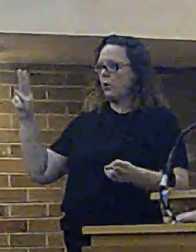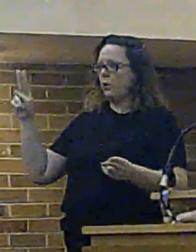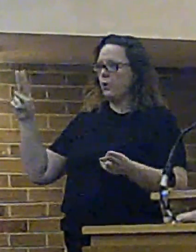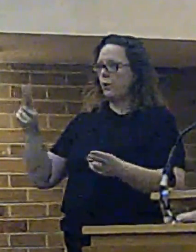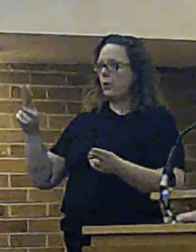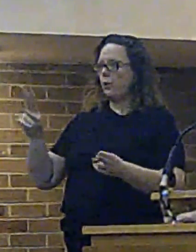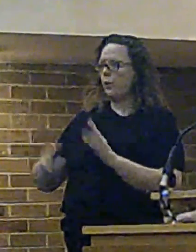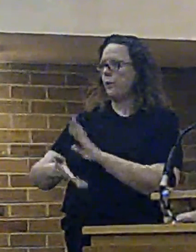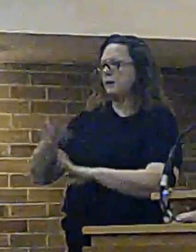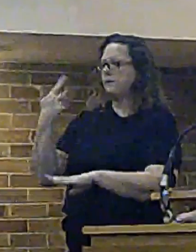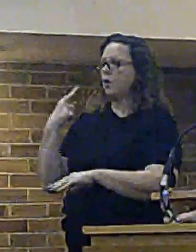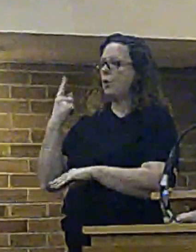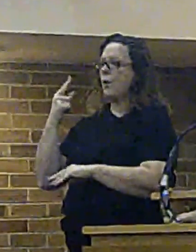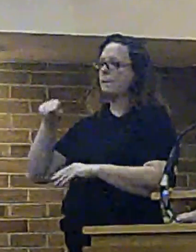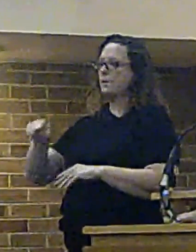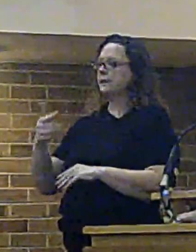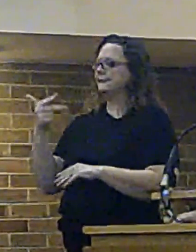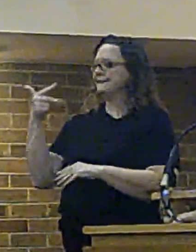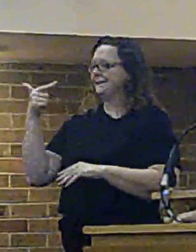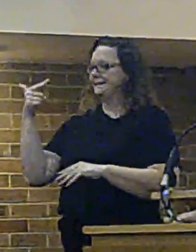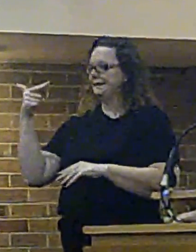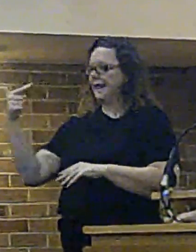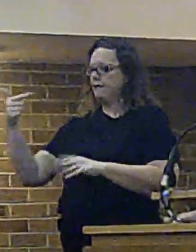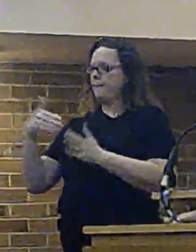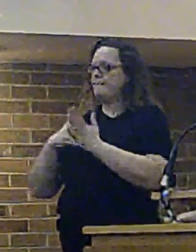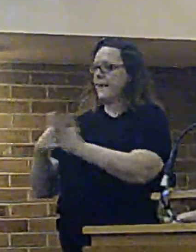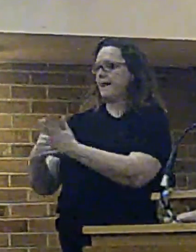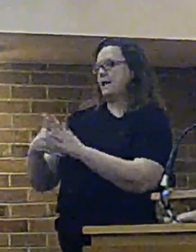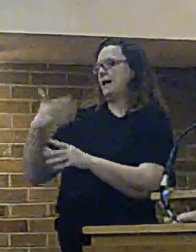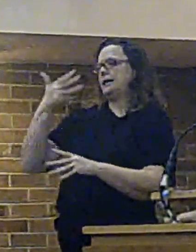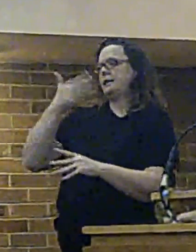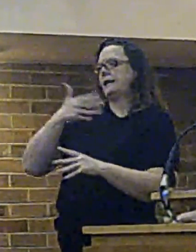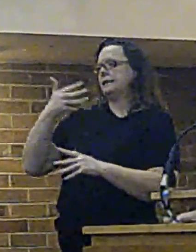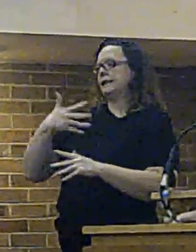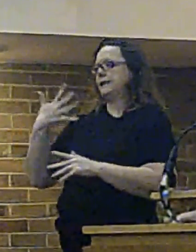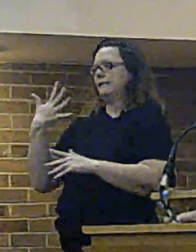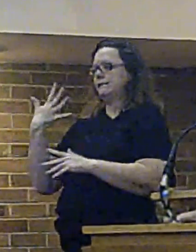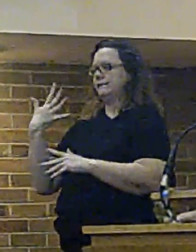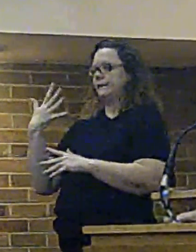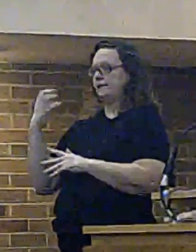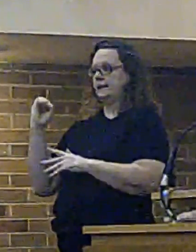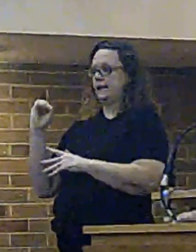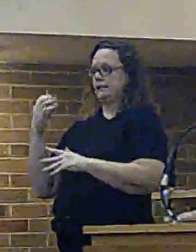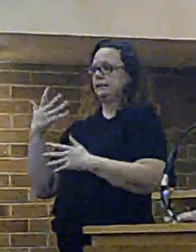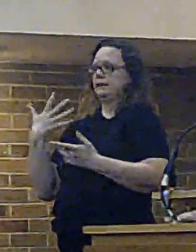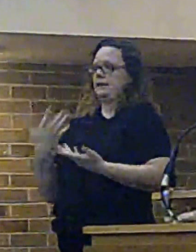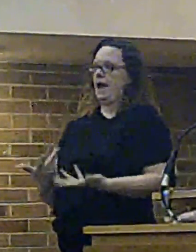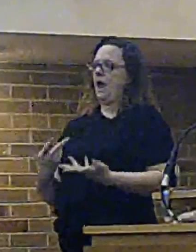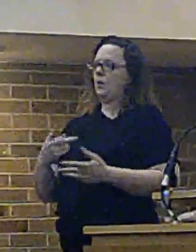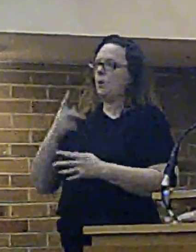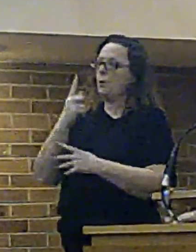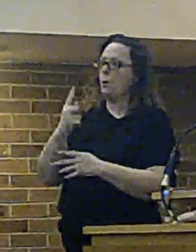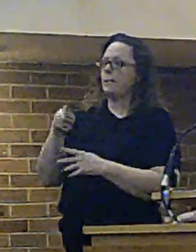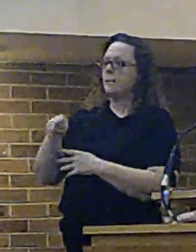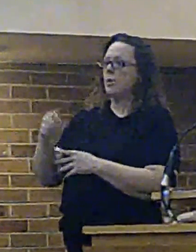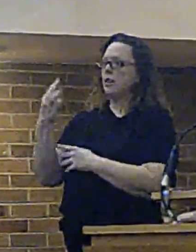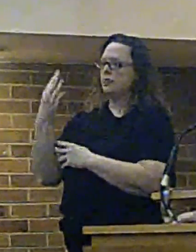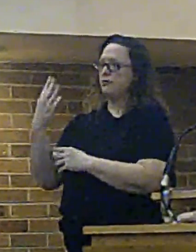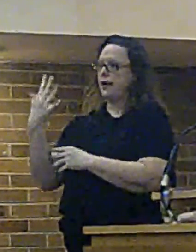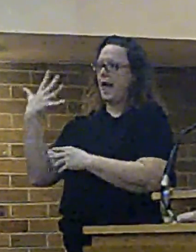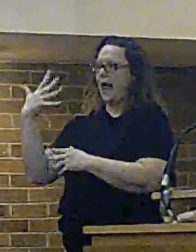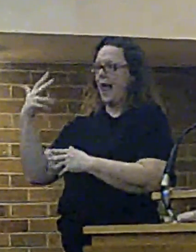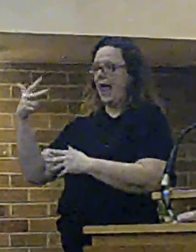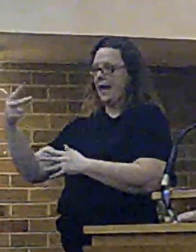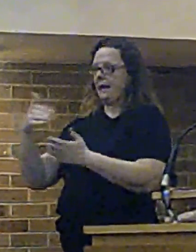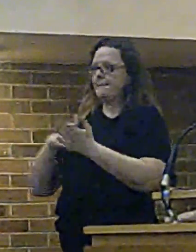was 1.7 million in the 1950s. It is now 1.38 million. Population of Liverpool was